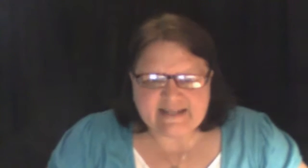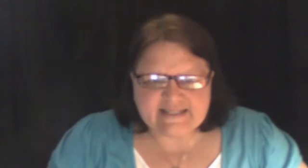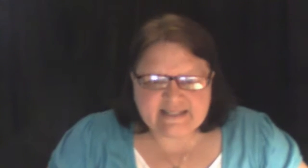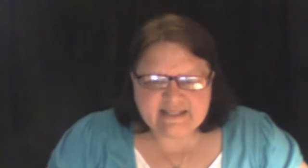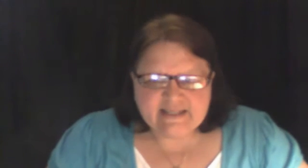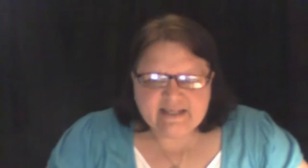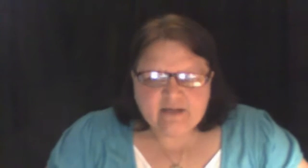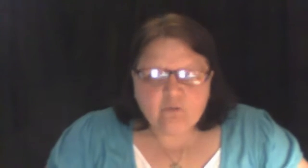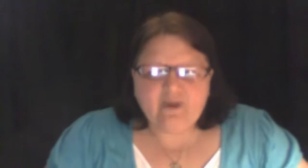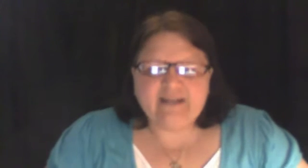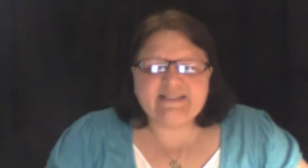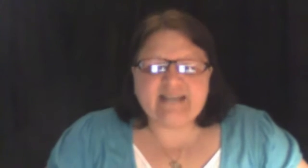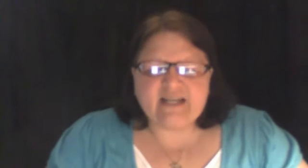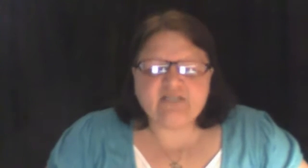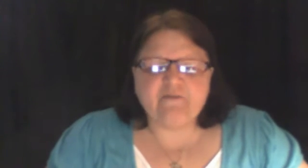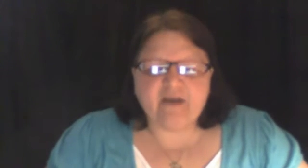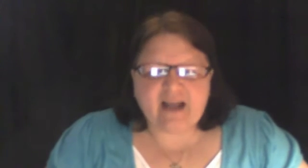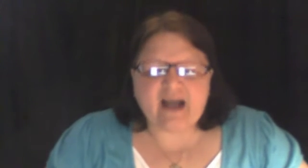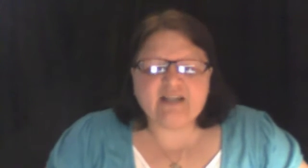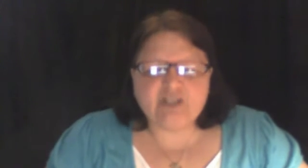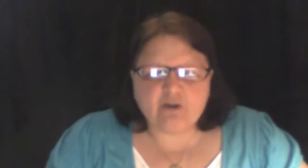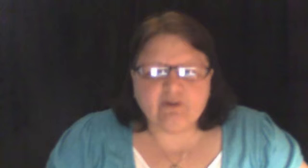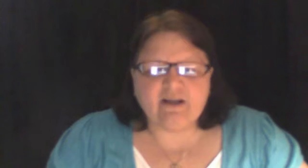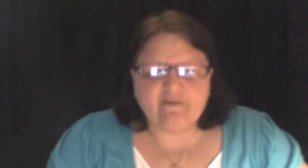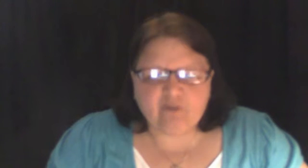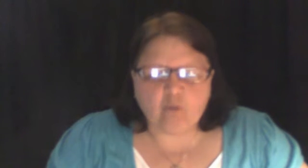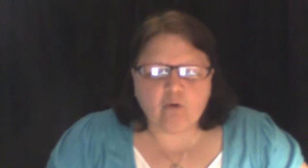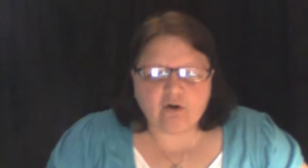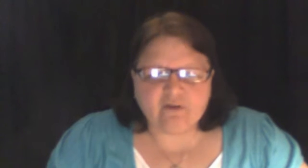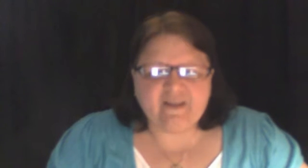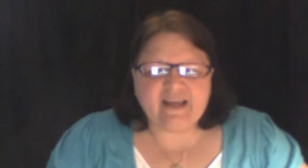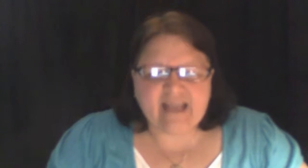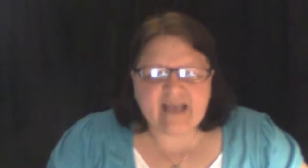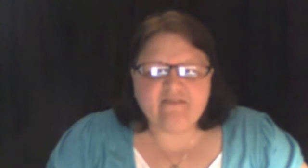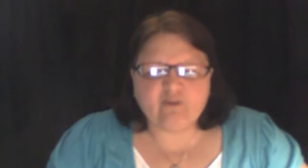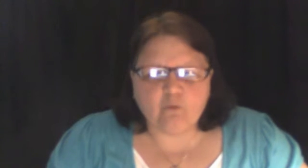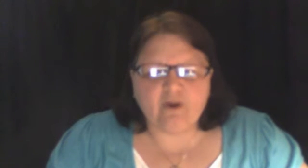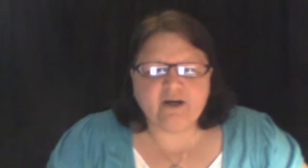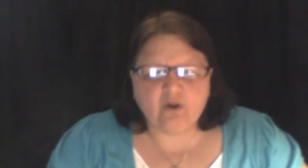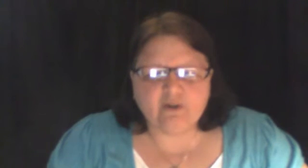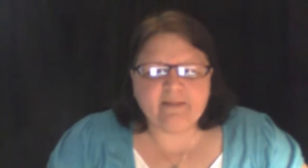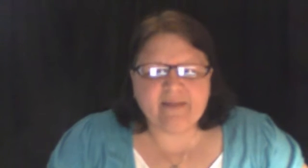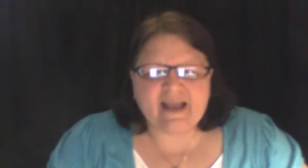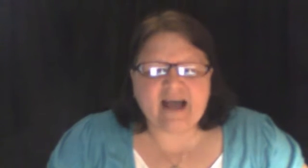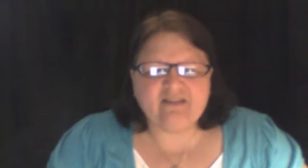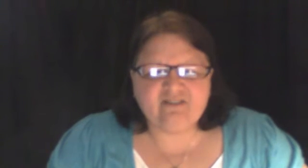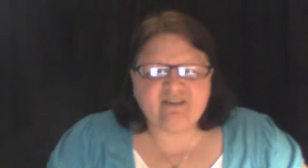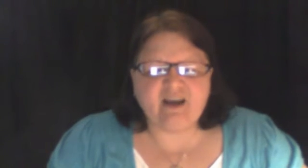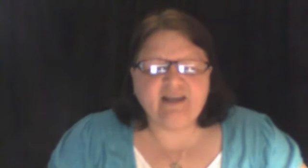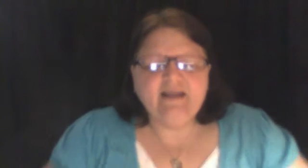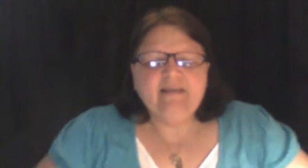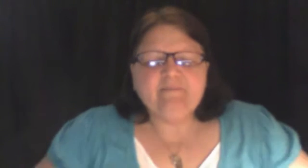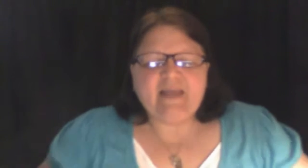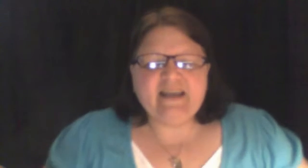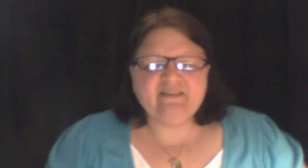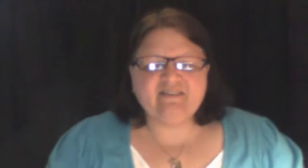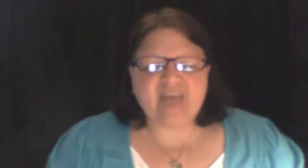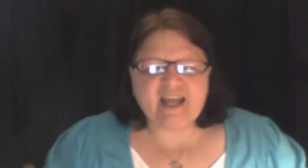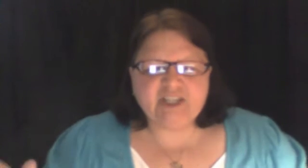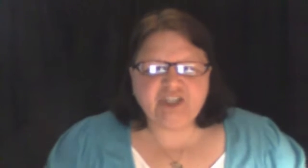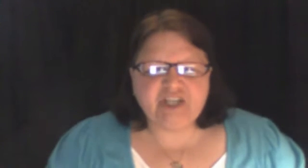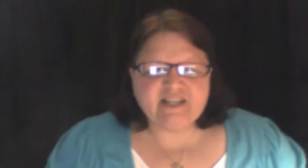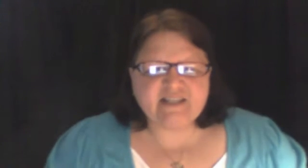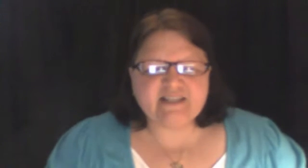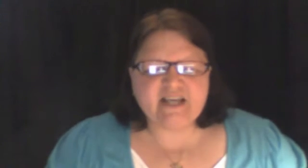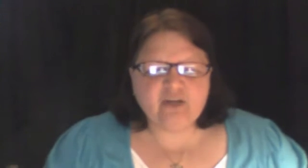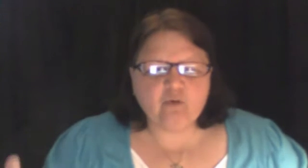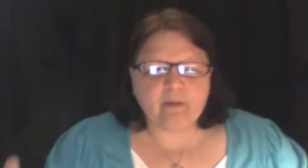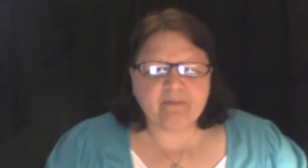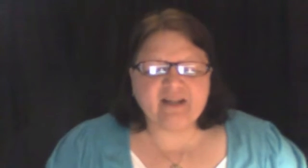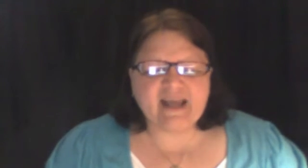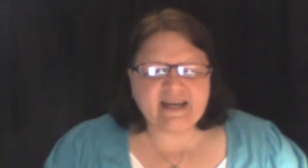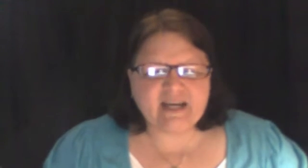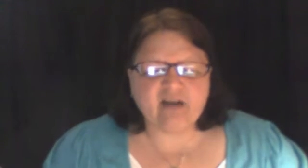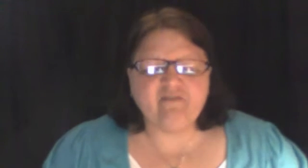When it says, God so loved the world that he gave his one and only begotten son, he sent Jesus into a planet of